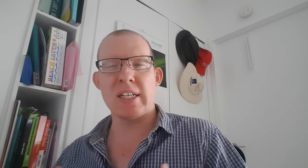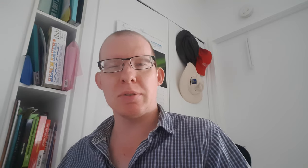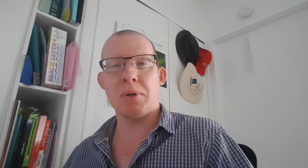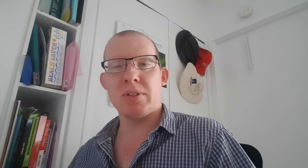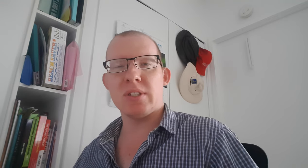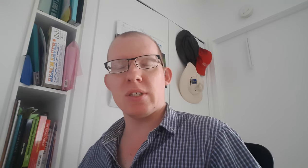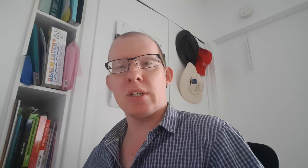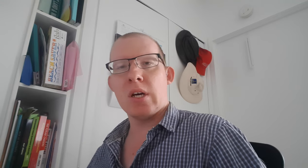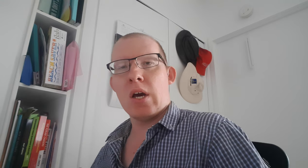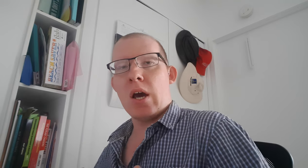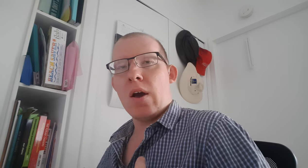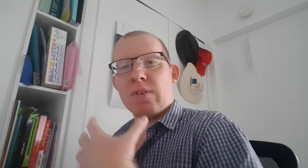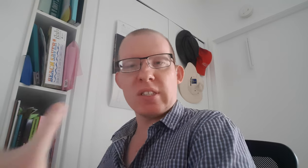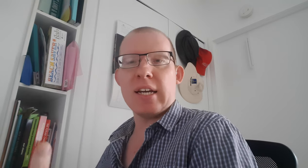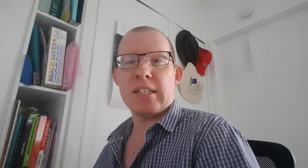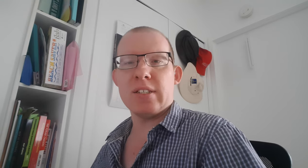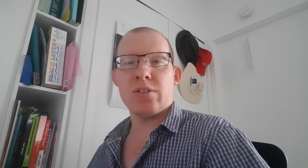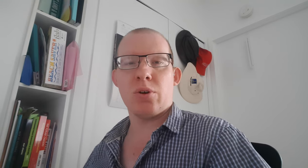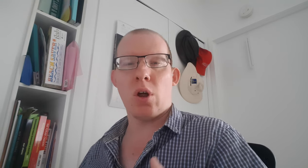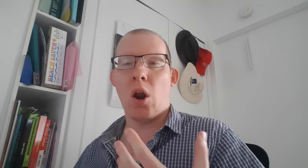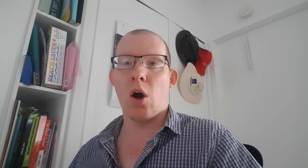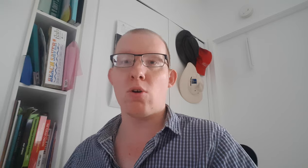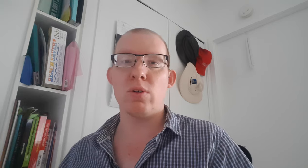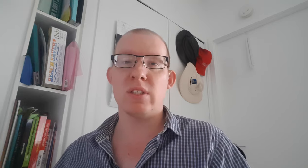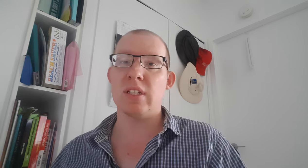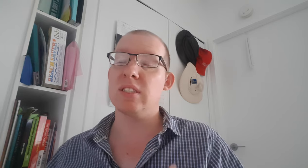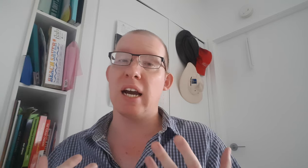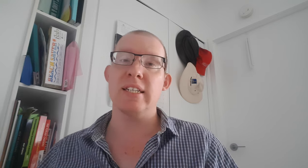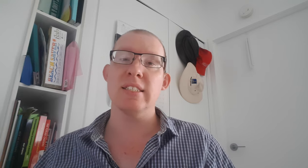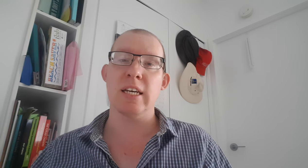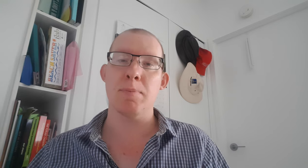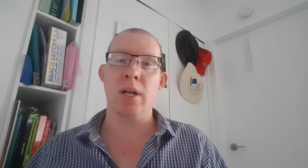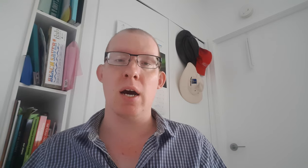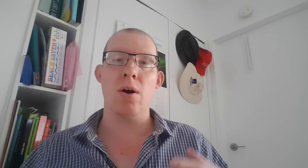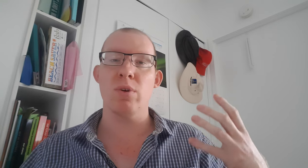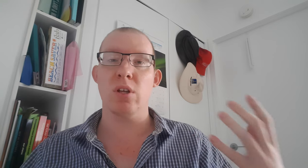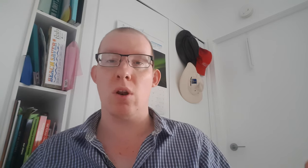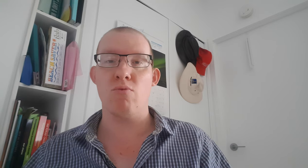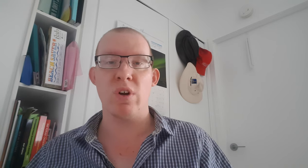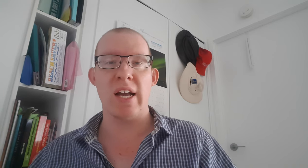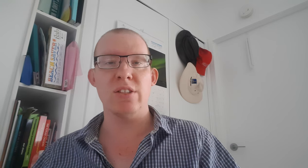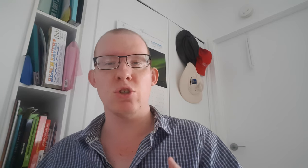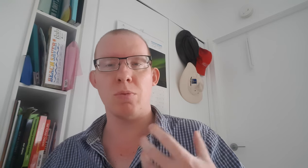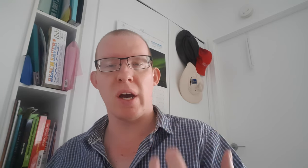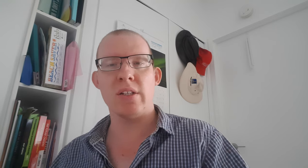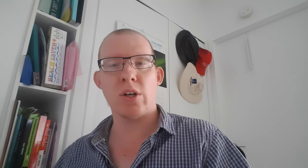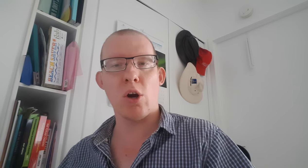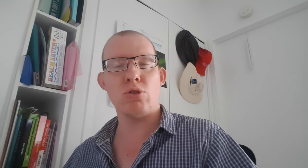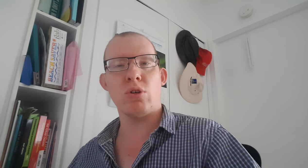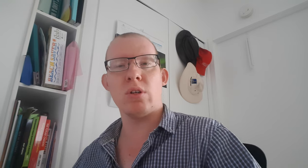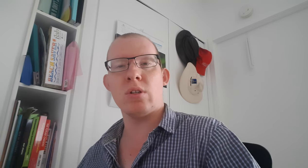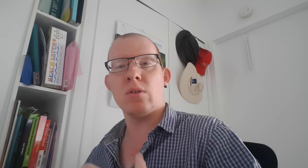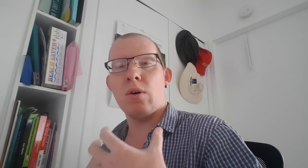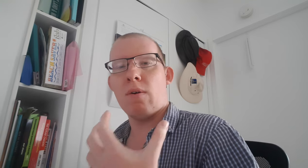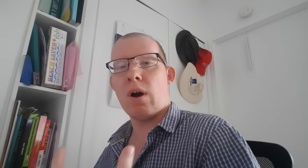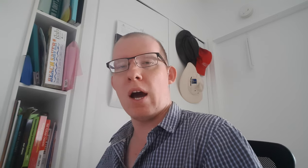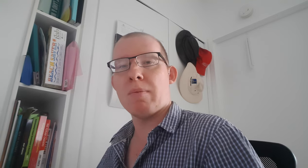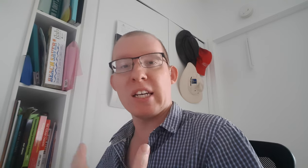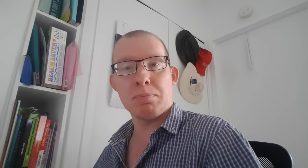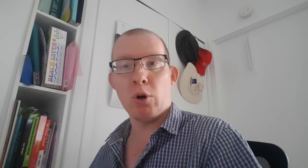experiences of attending to a local dating seminar with a relationship and coaching expert.